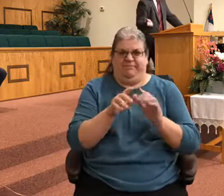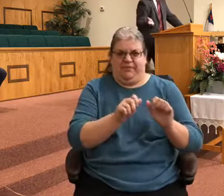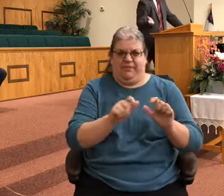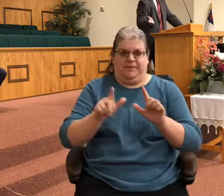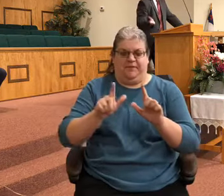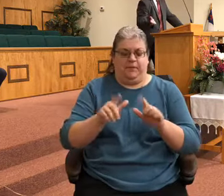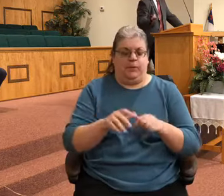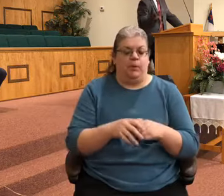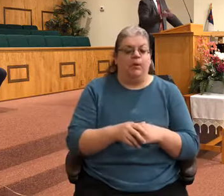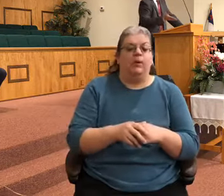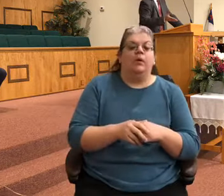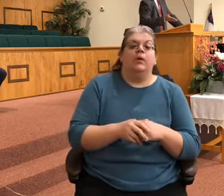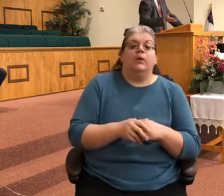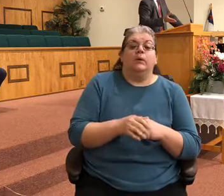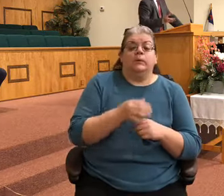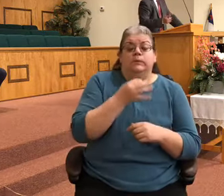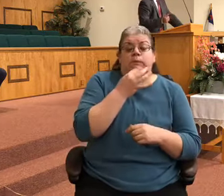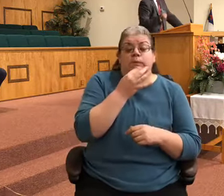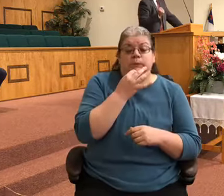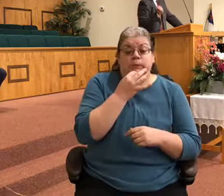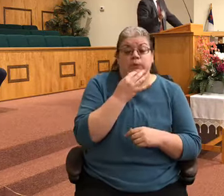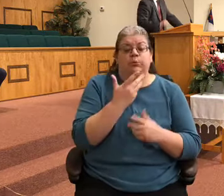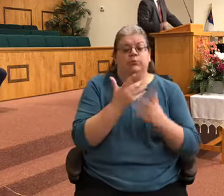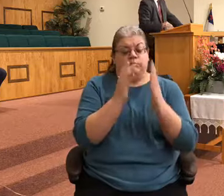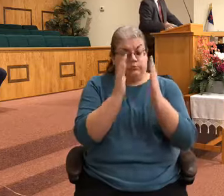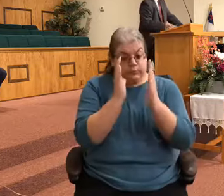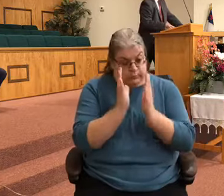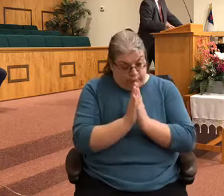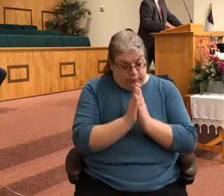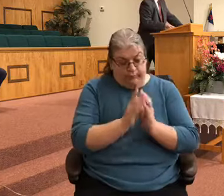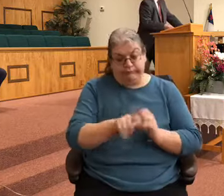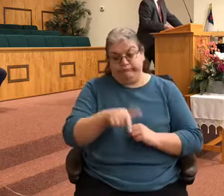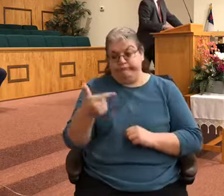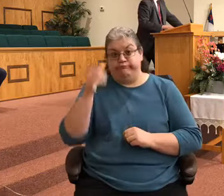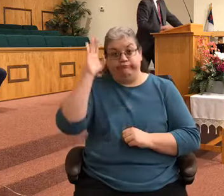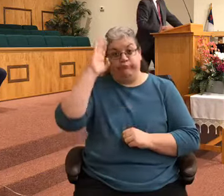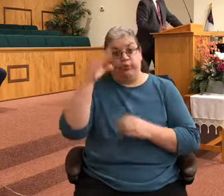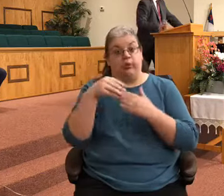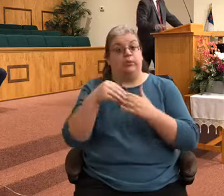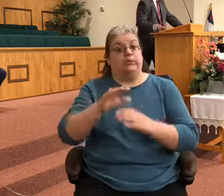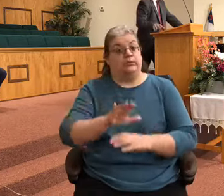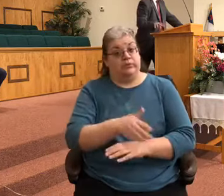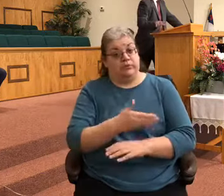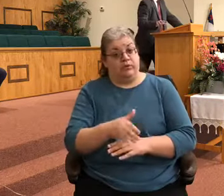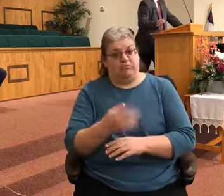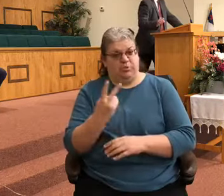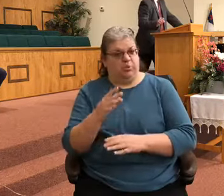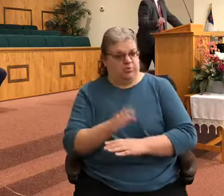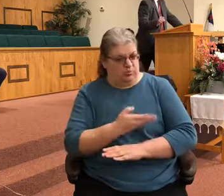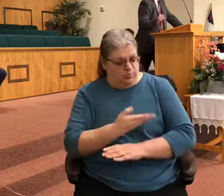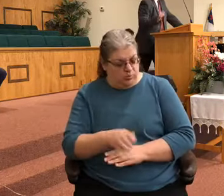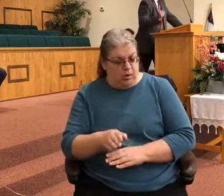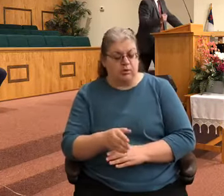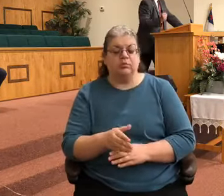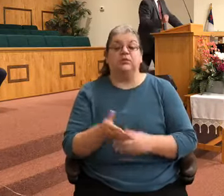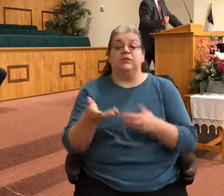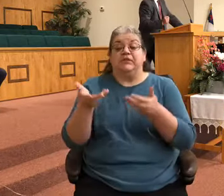bit, I'm going to open up some prayer. Brother Brian will lead us in a couple songs. After he's finished singing,